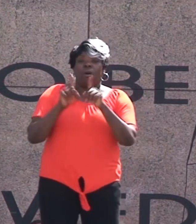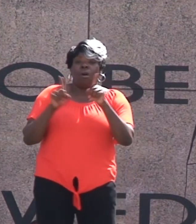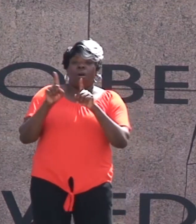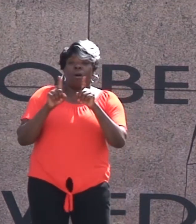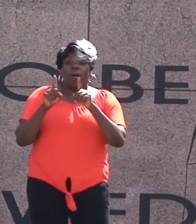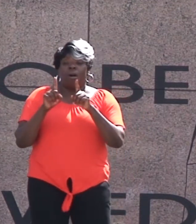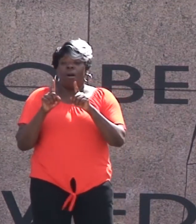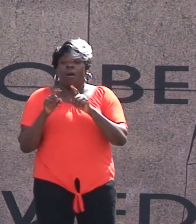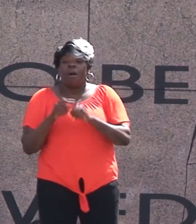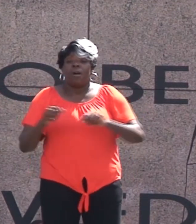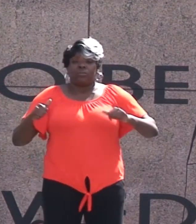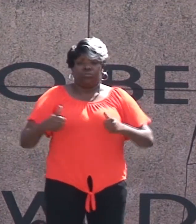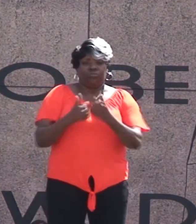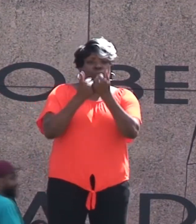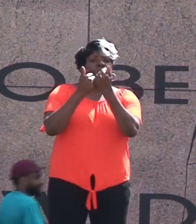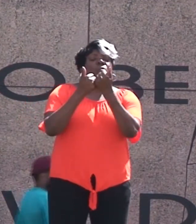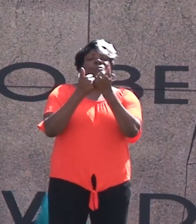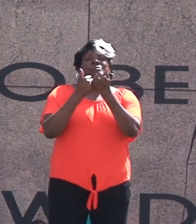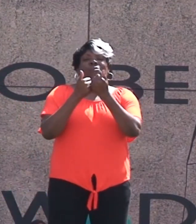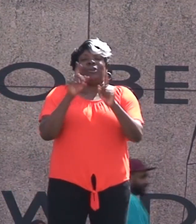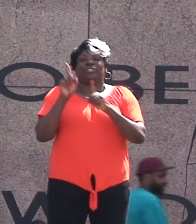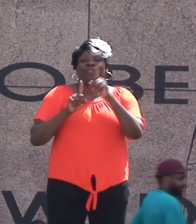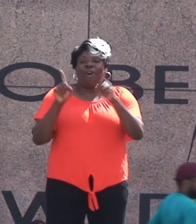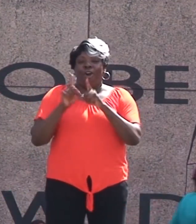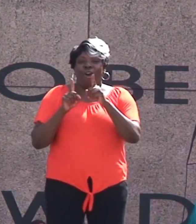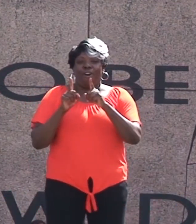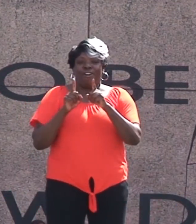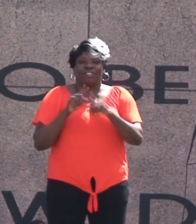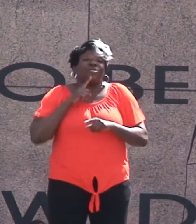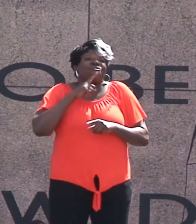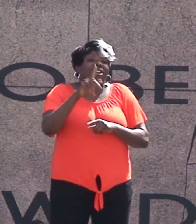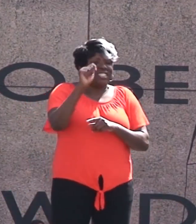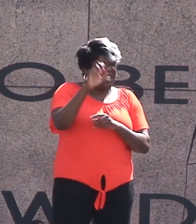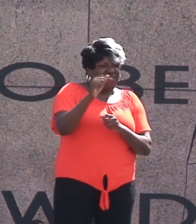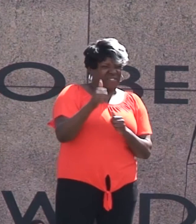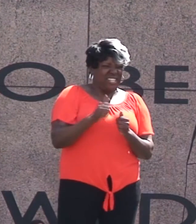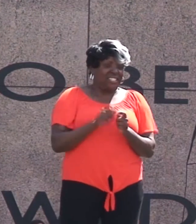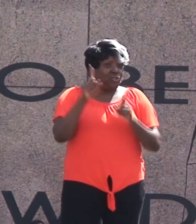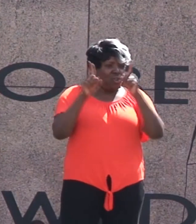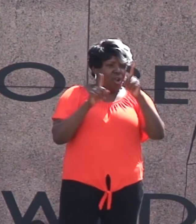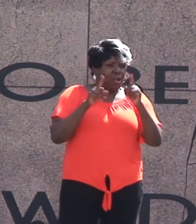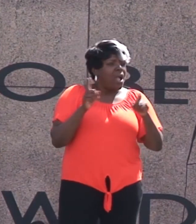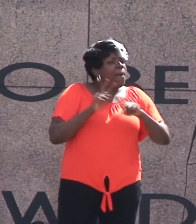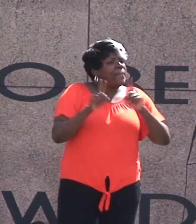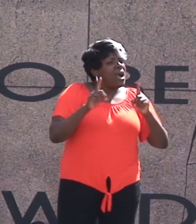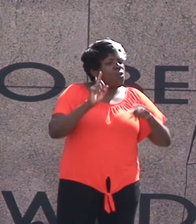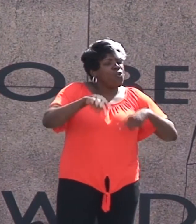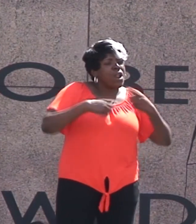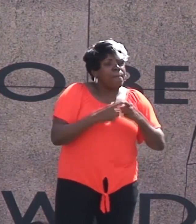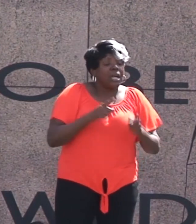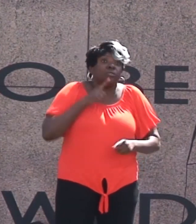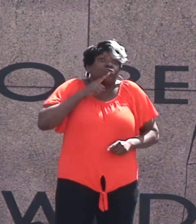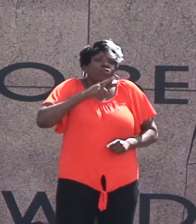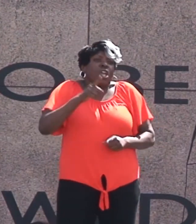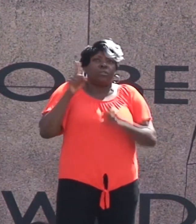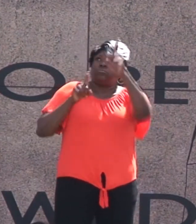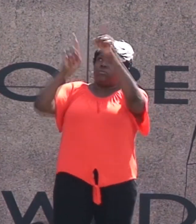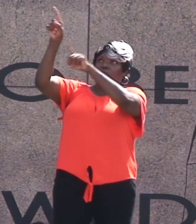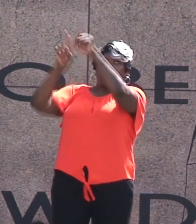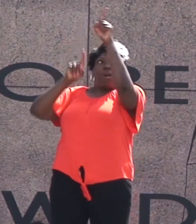Reality TV stars But what about the actual stars? And what about reality?